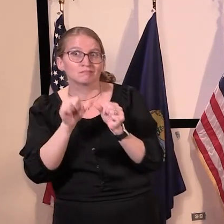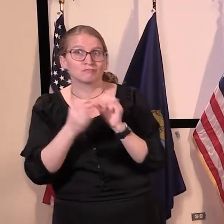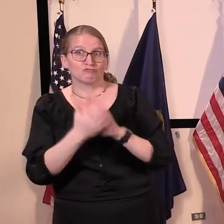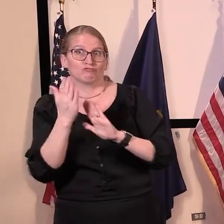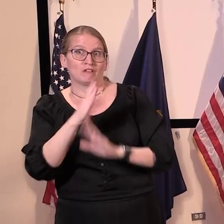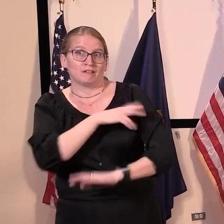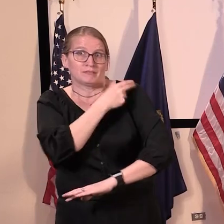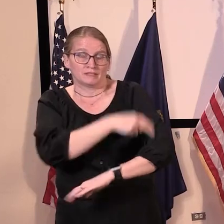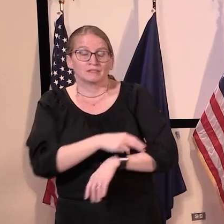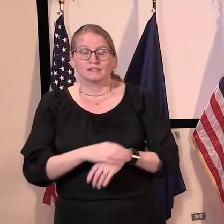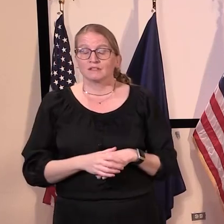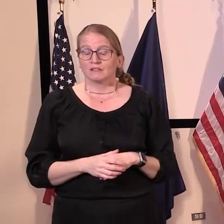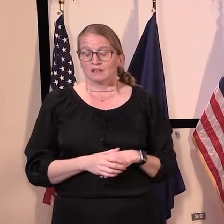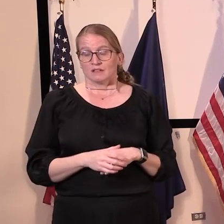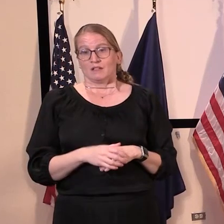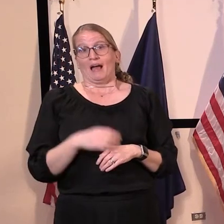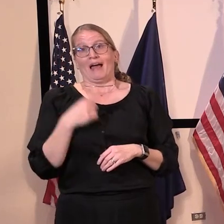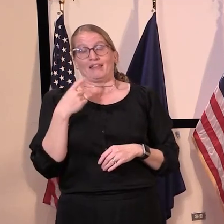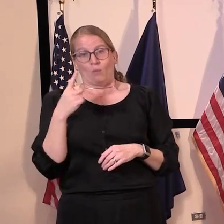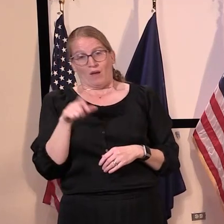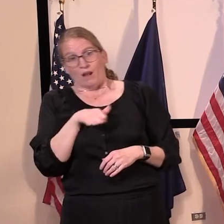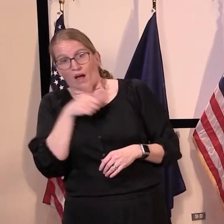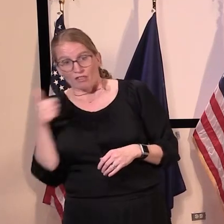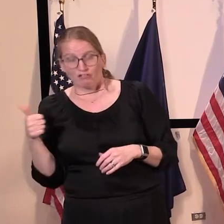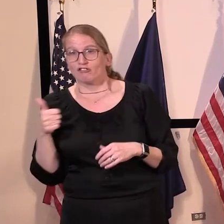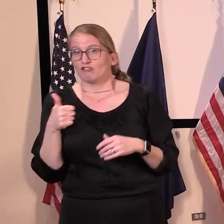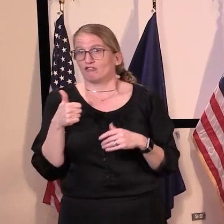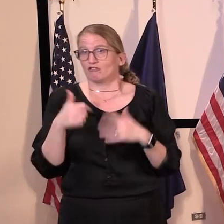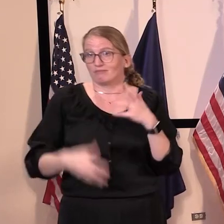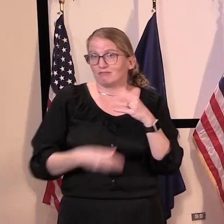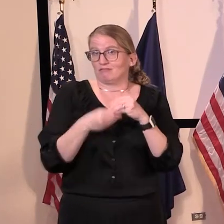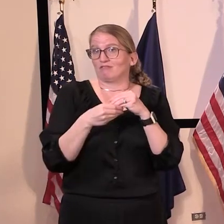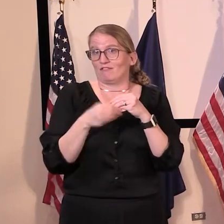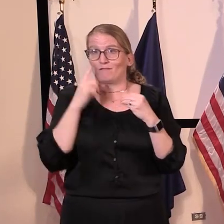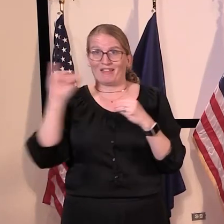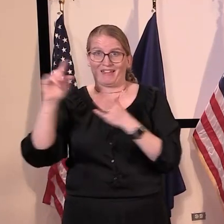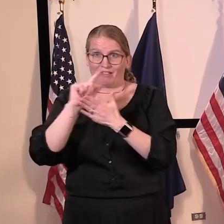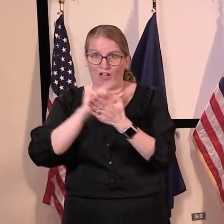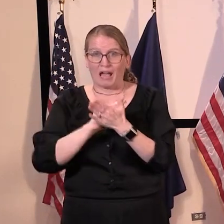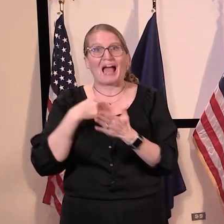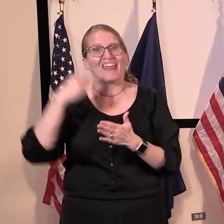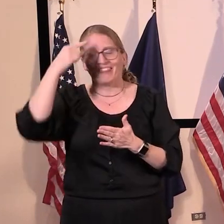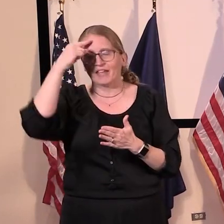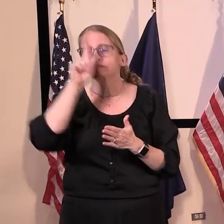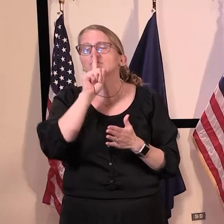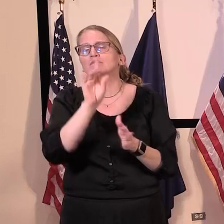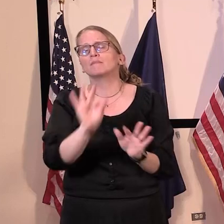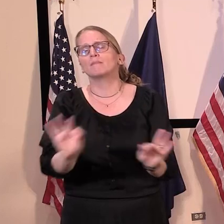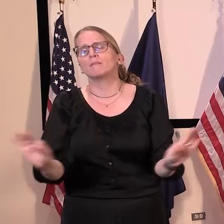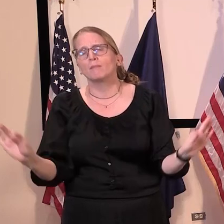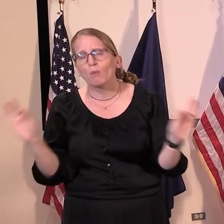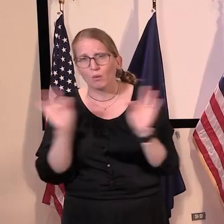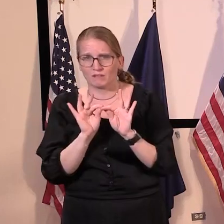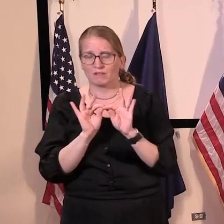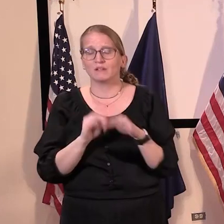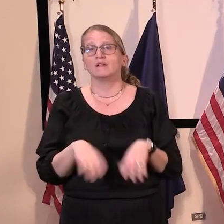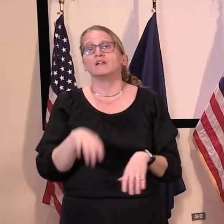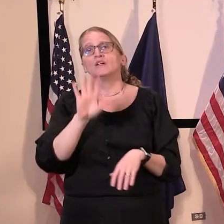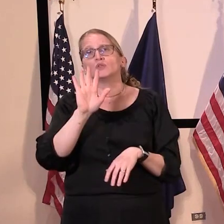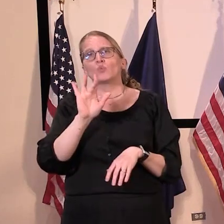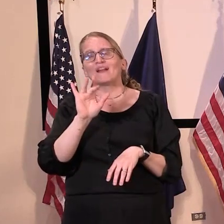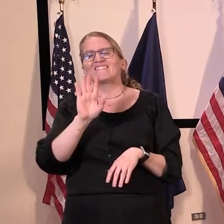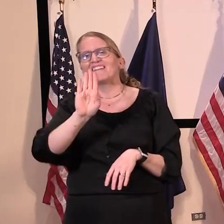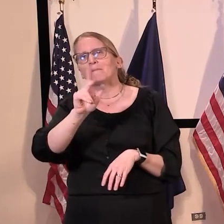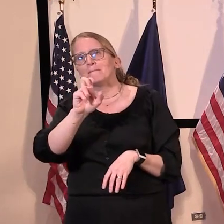additional provision that I think is extremely important in overdue is $25 billion for testing.